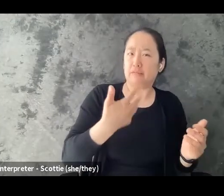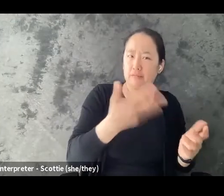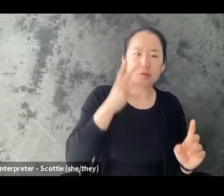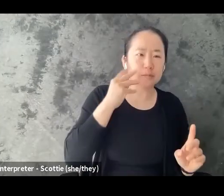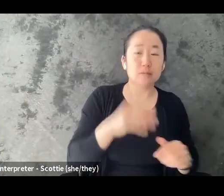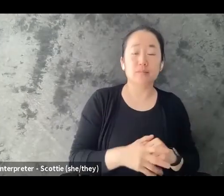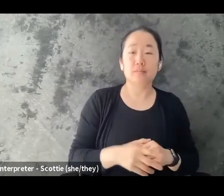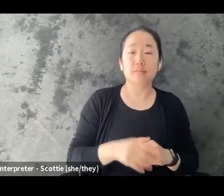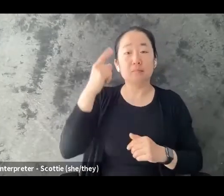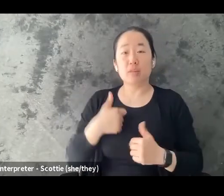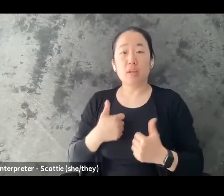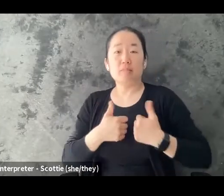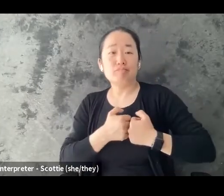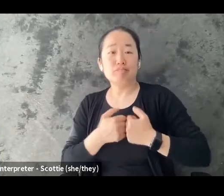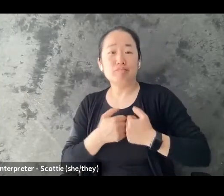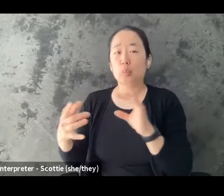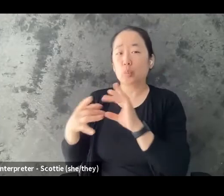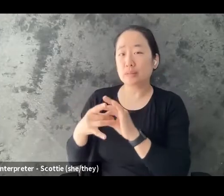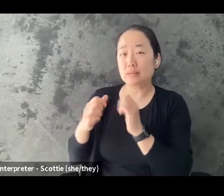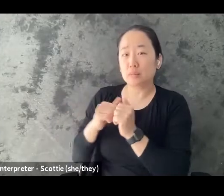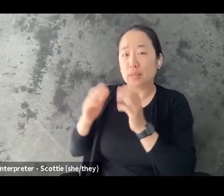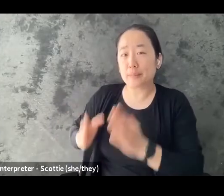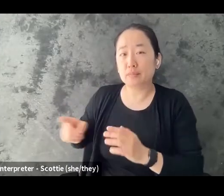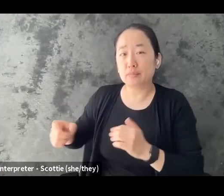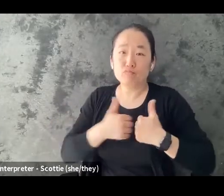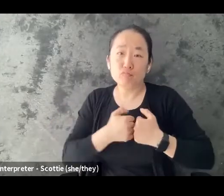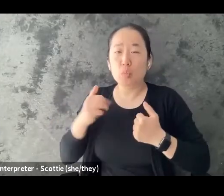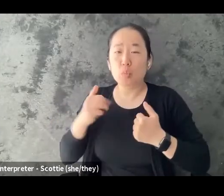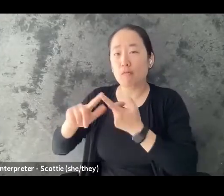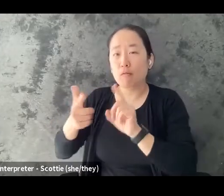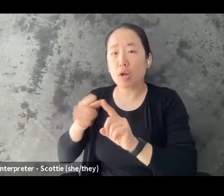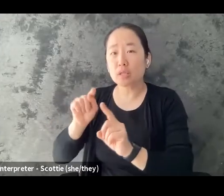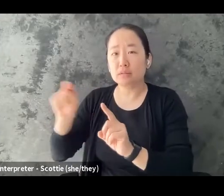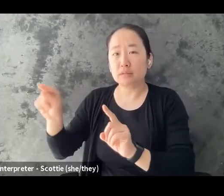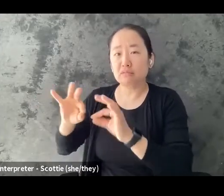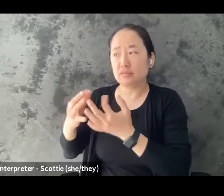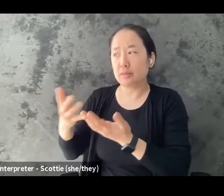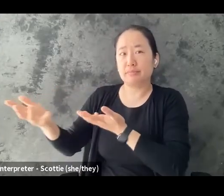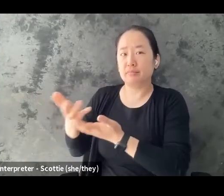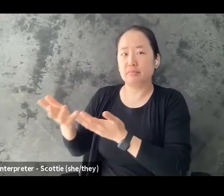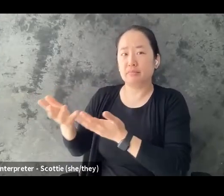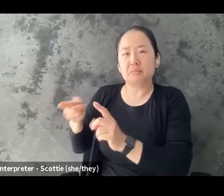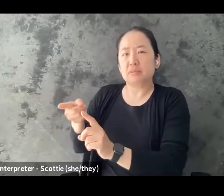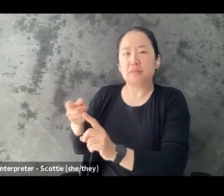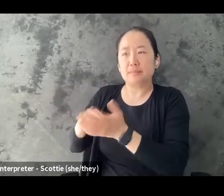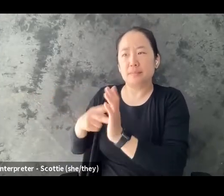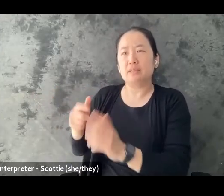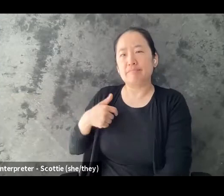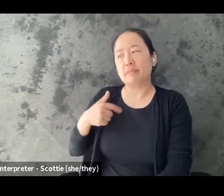with them. Again, that can apply to other people in your life too. If it's a family member, or a therapist, or